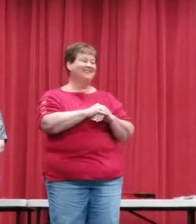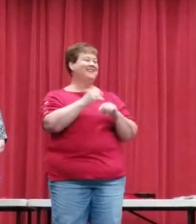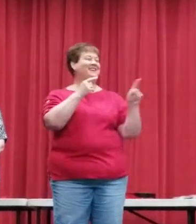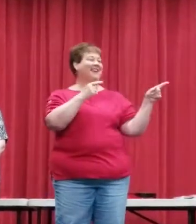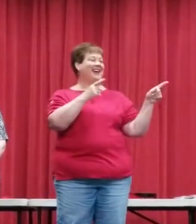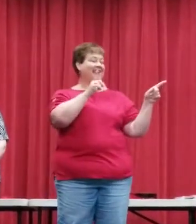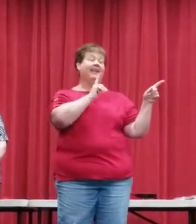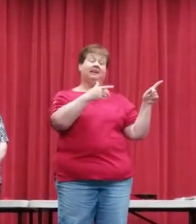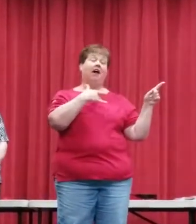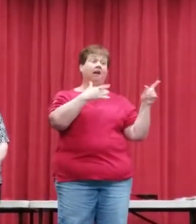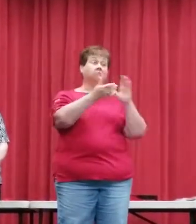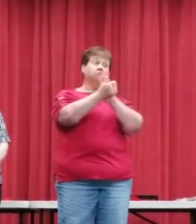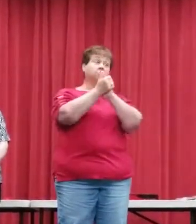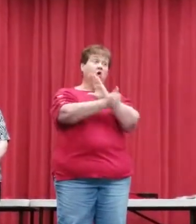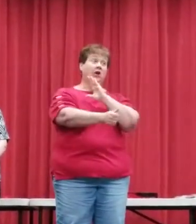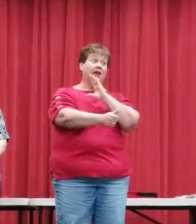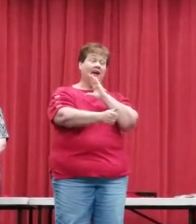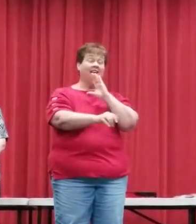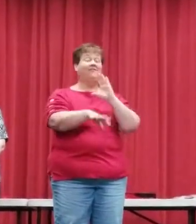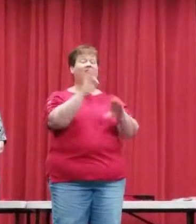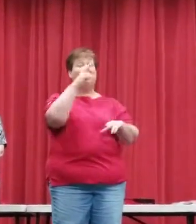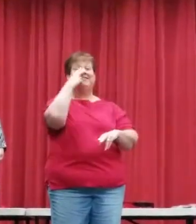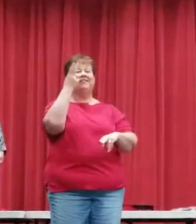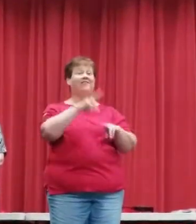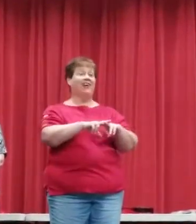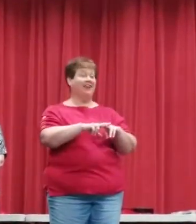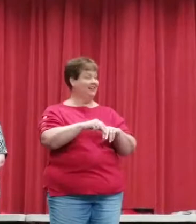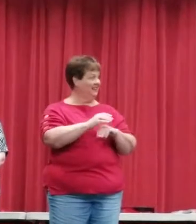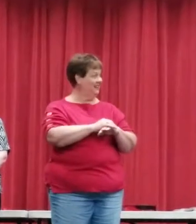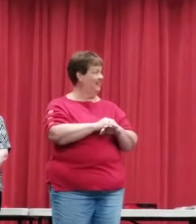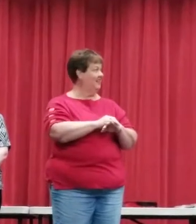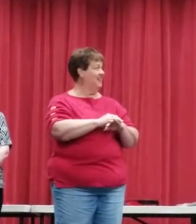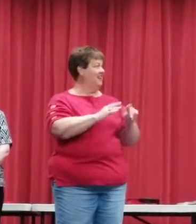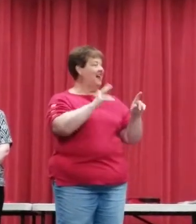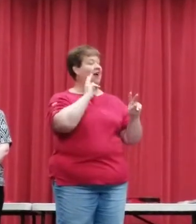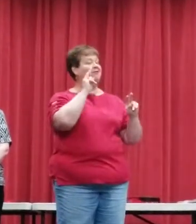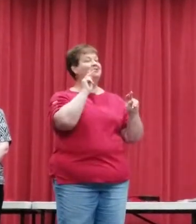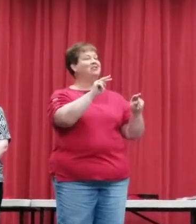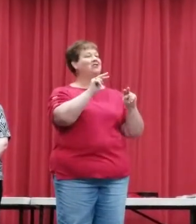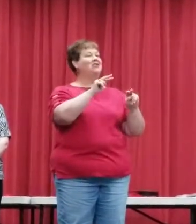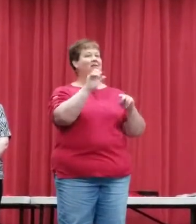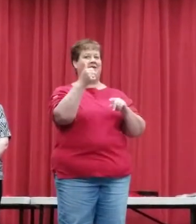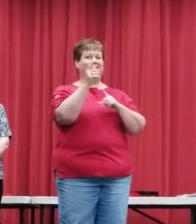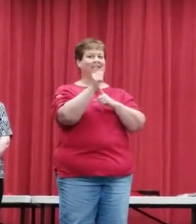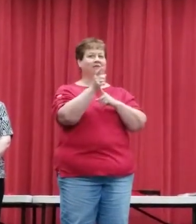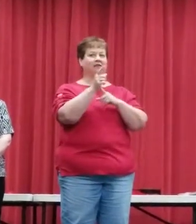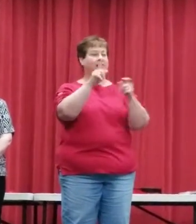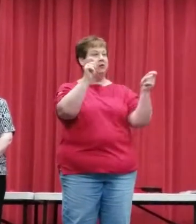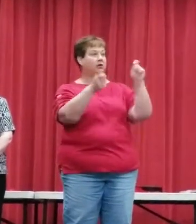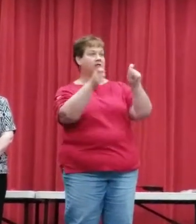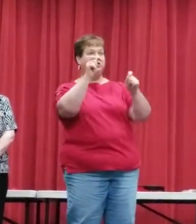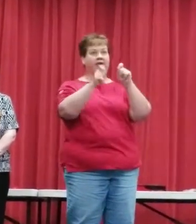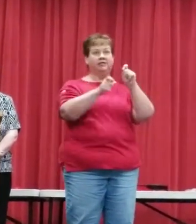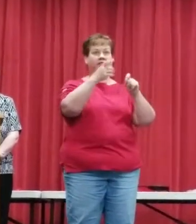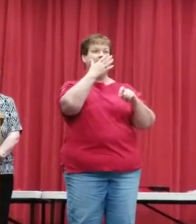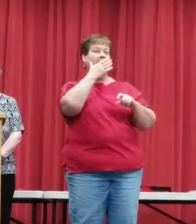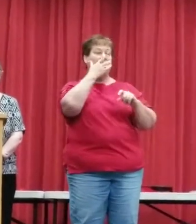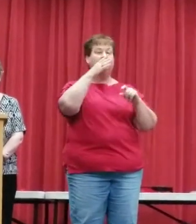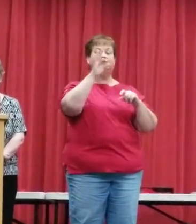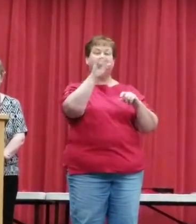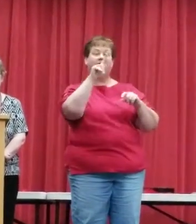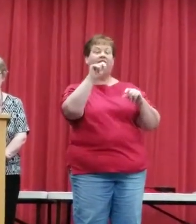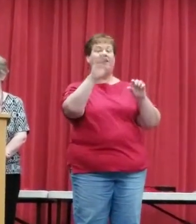He got good at it and found it fun. I was just looking at it about ten minutes ago. He changed some colors and fonts.